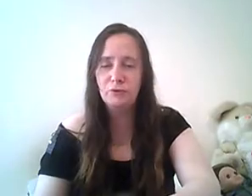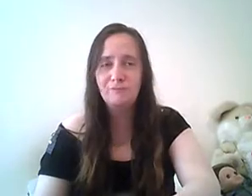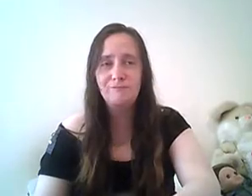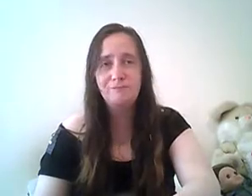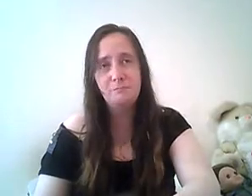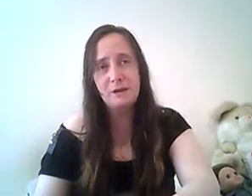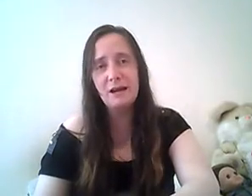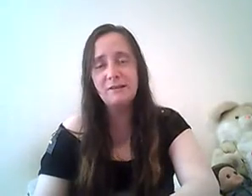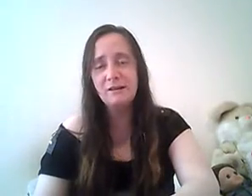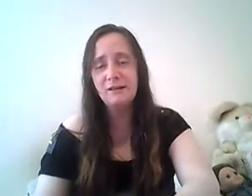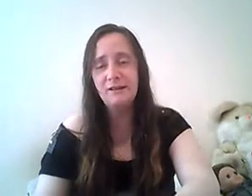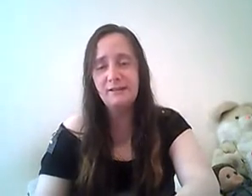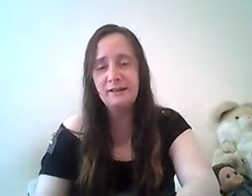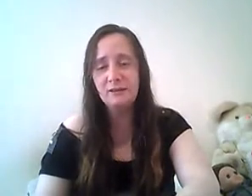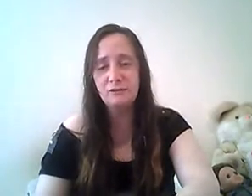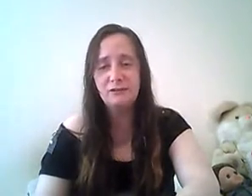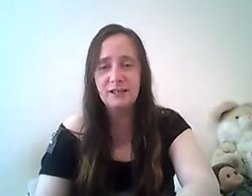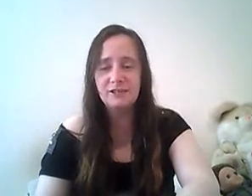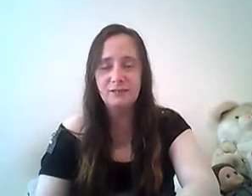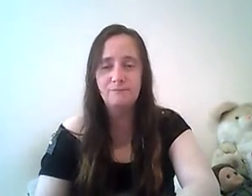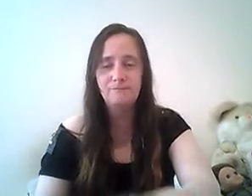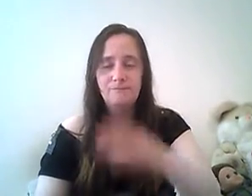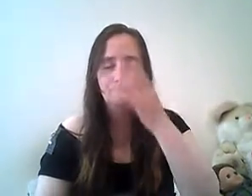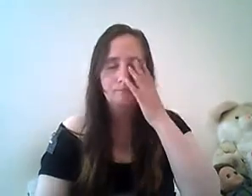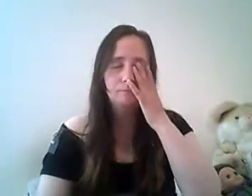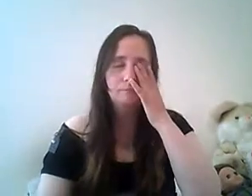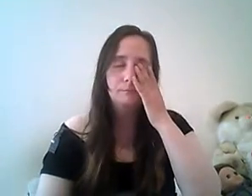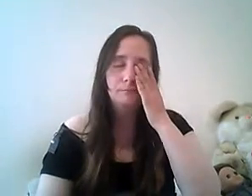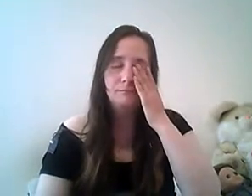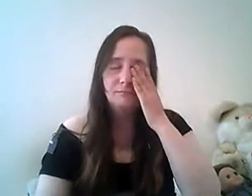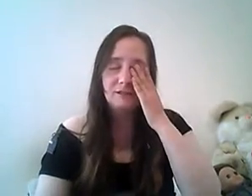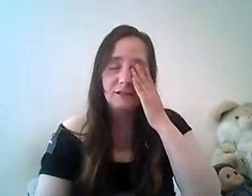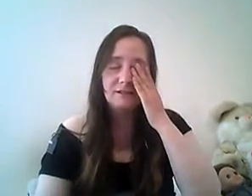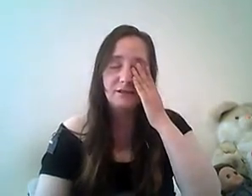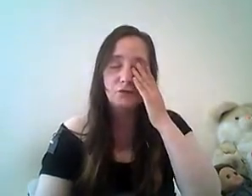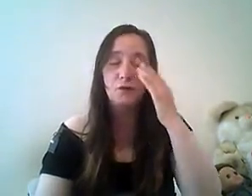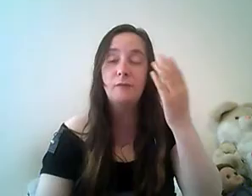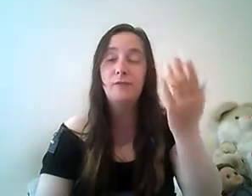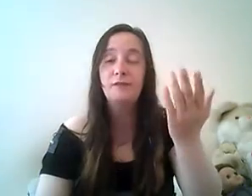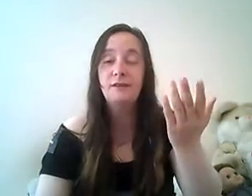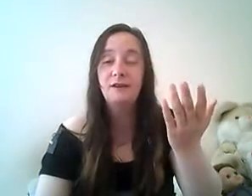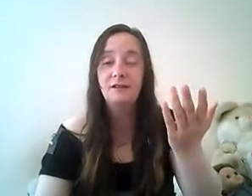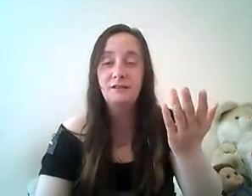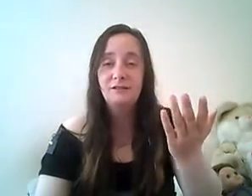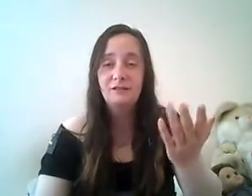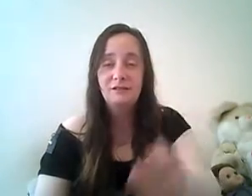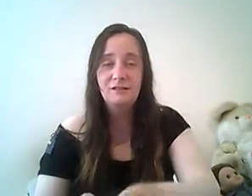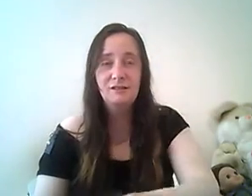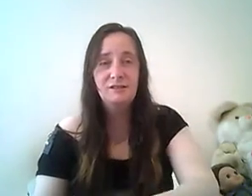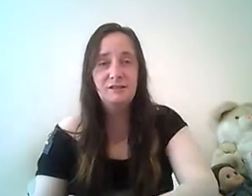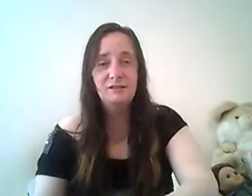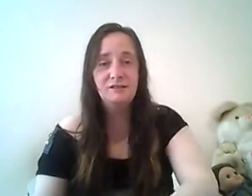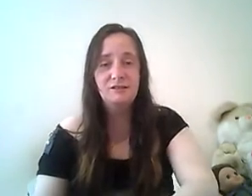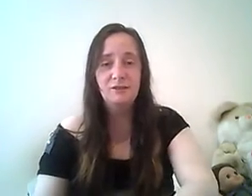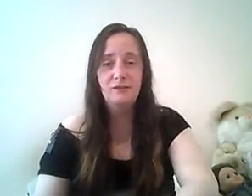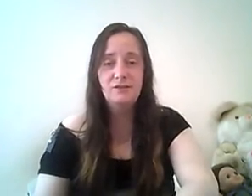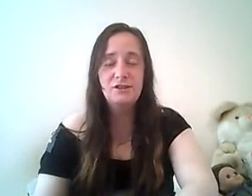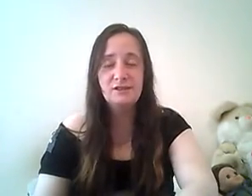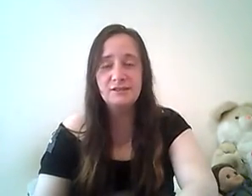so brad and dina got detention said they stood up for dina so she didn't